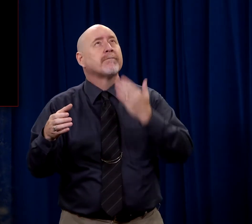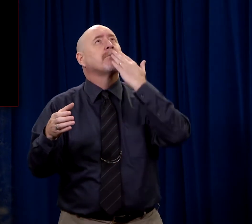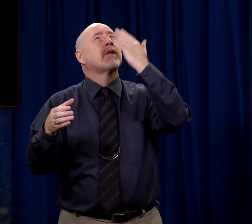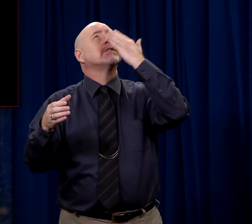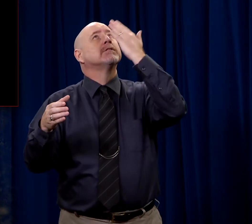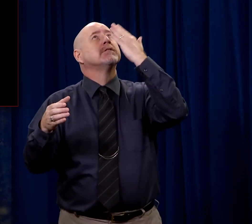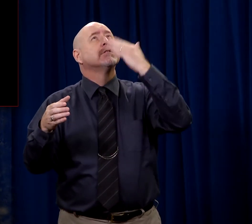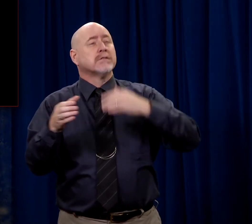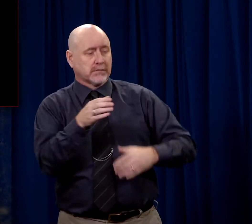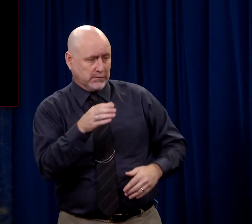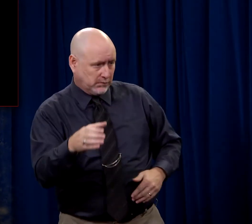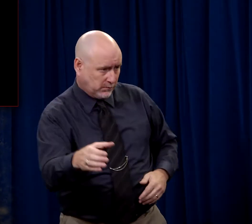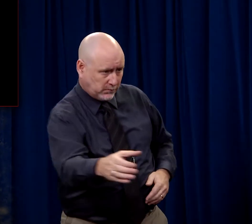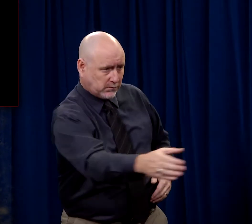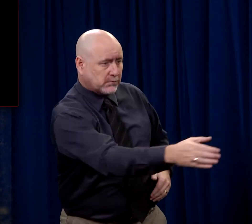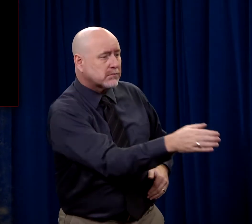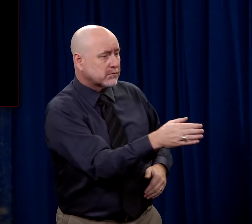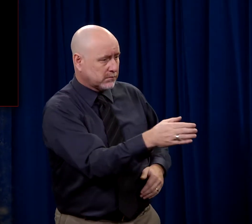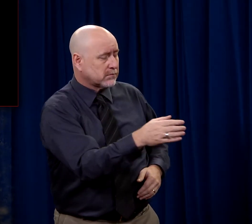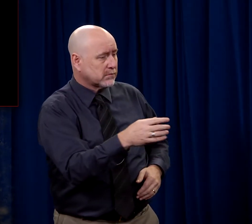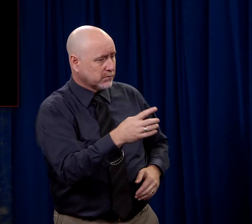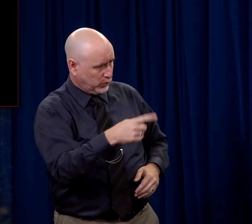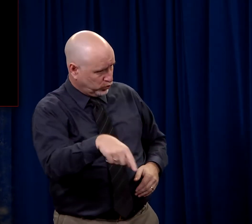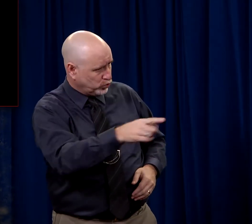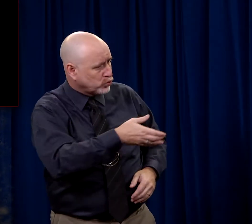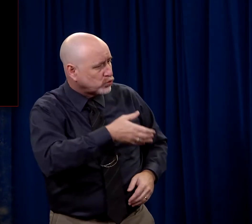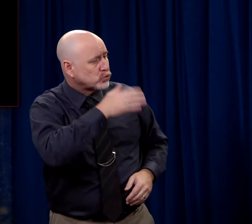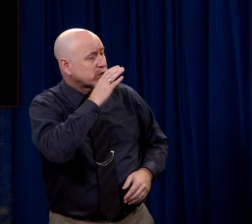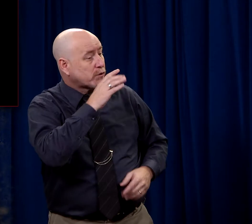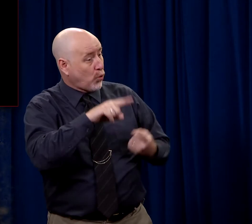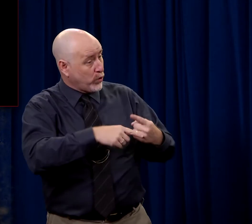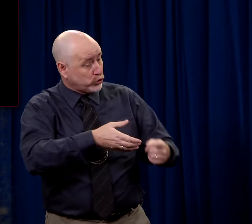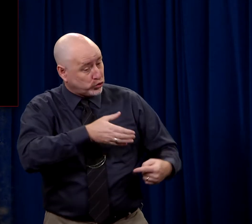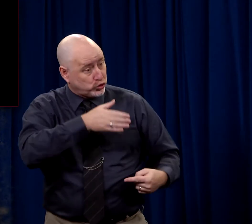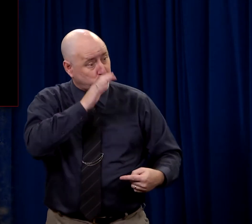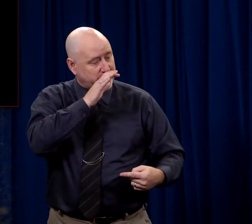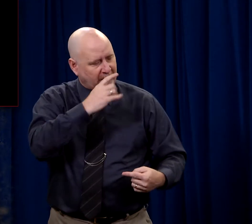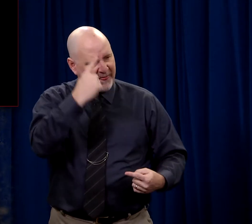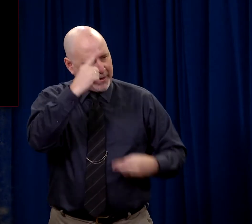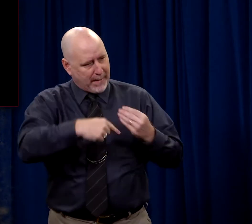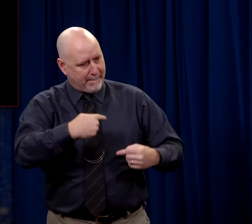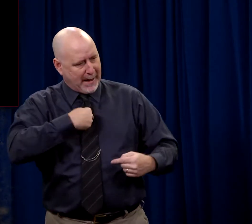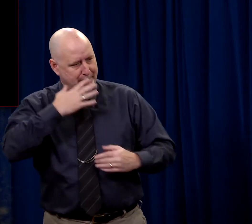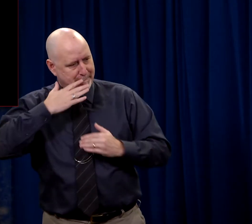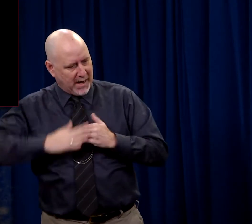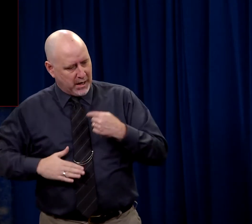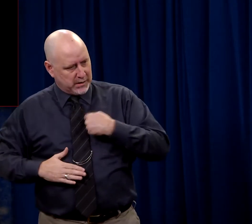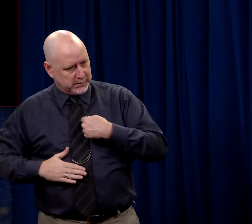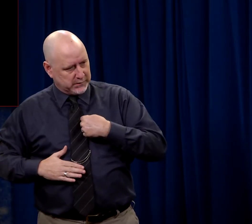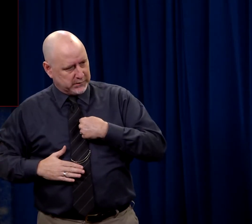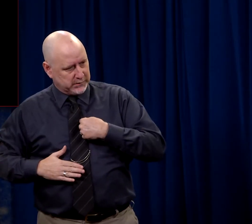gave thanks for it. And He said, now you take this and drink it. And when you drink it, I want you to think of my blood.